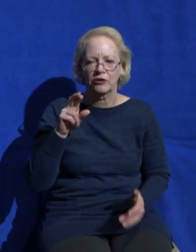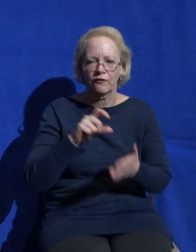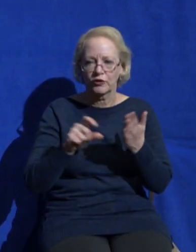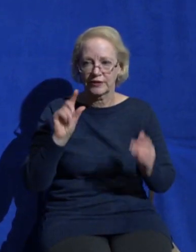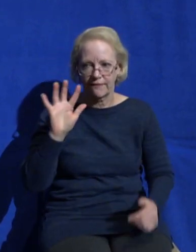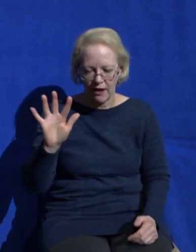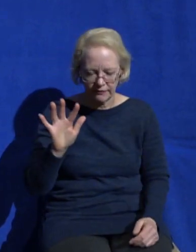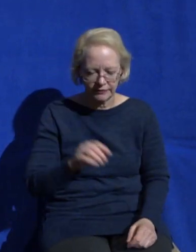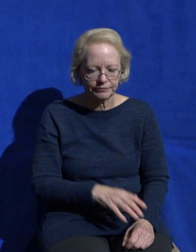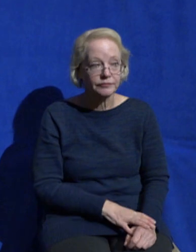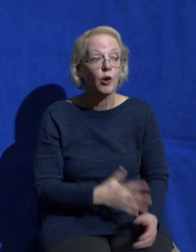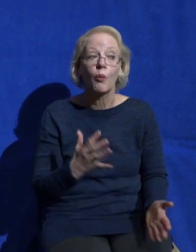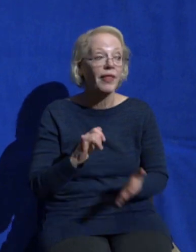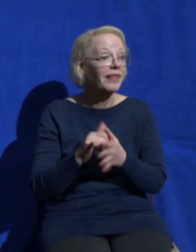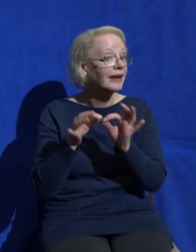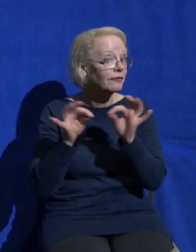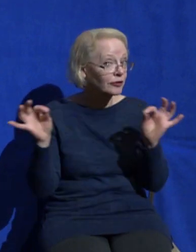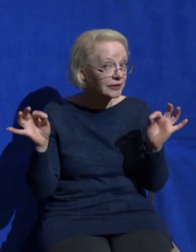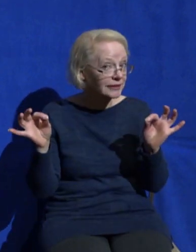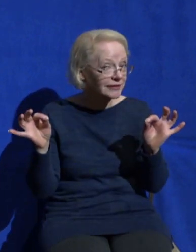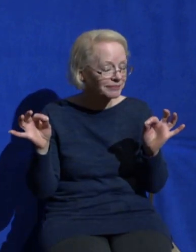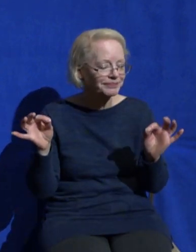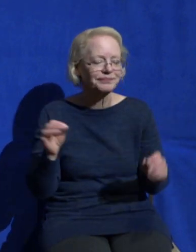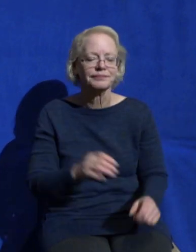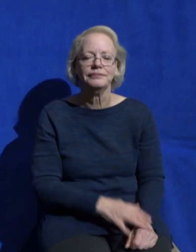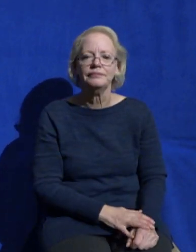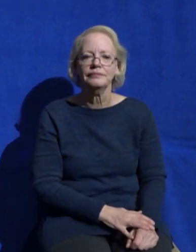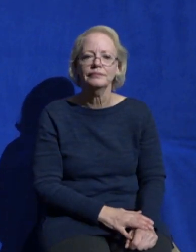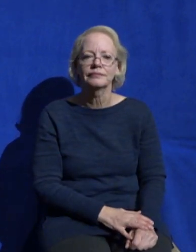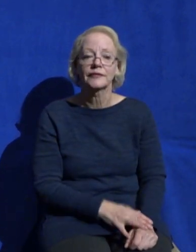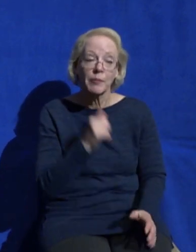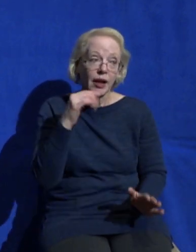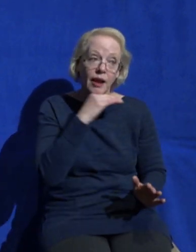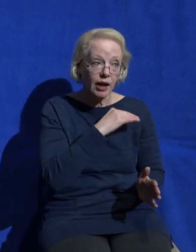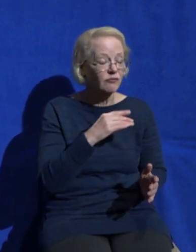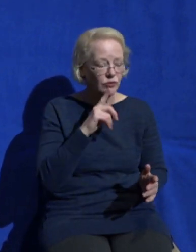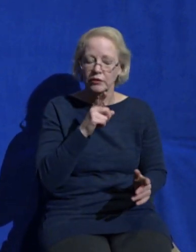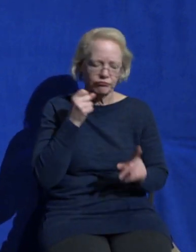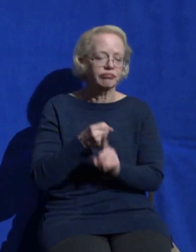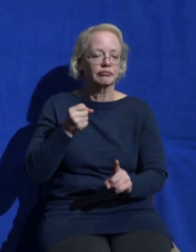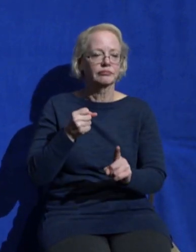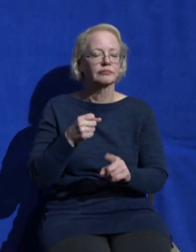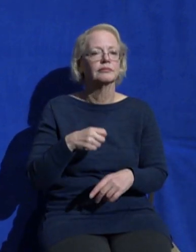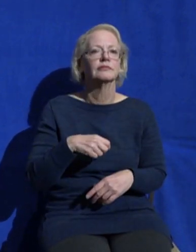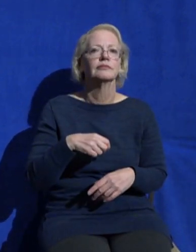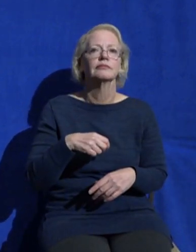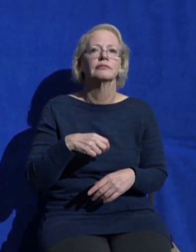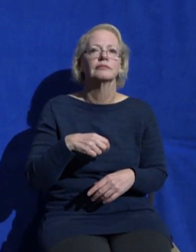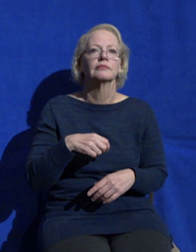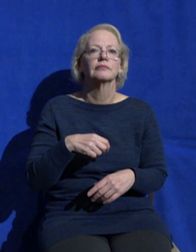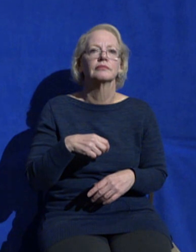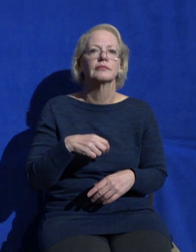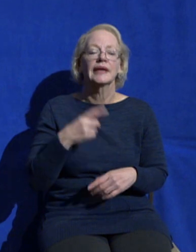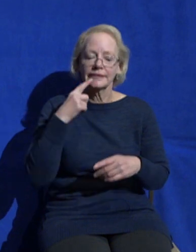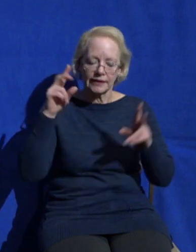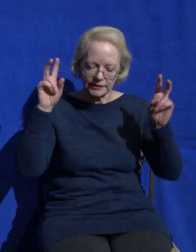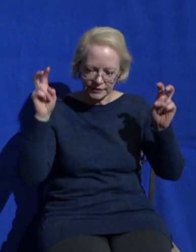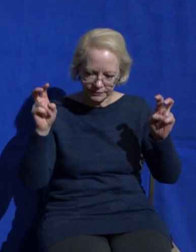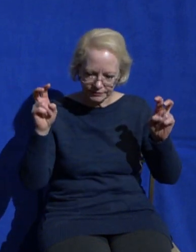Peter chapter 5 verse 5 says this is just like what the Holy Spirit would do it says this likewise you who are